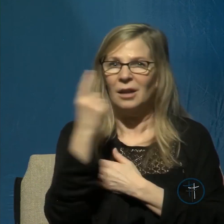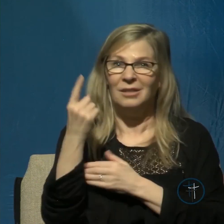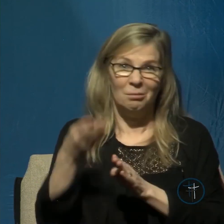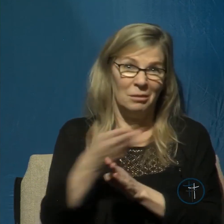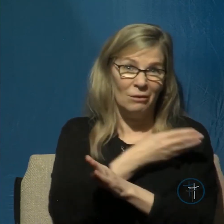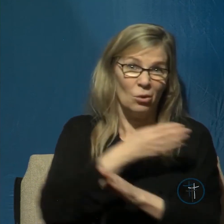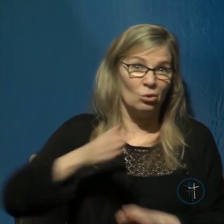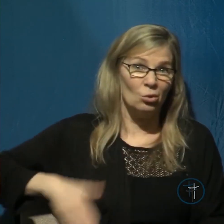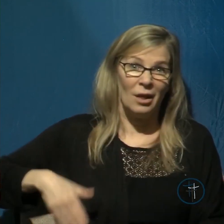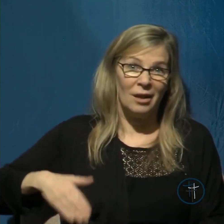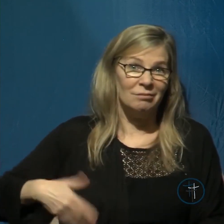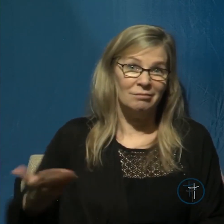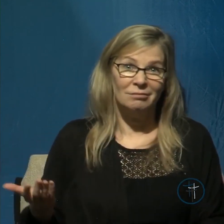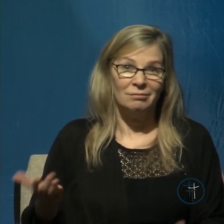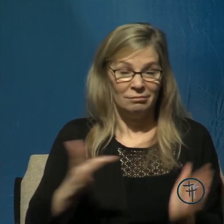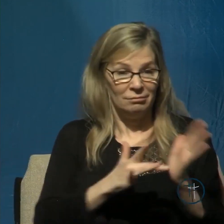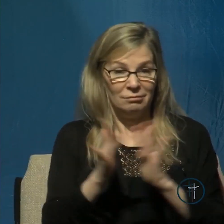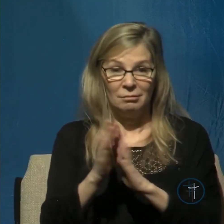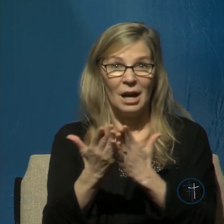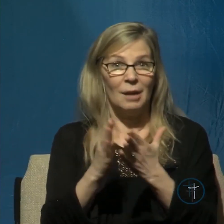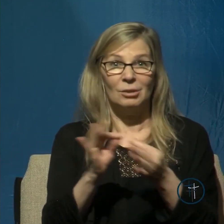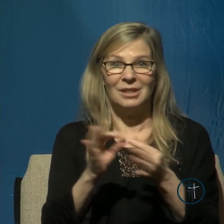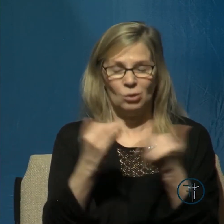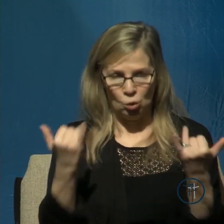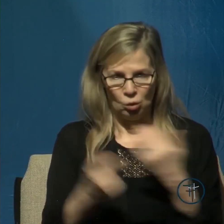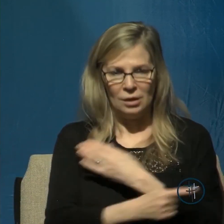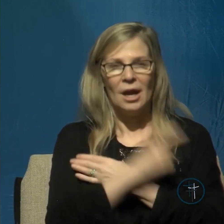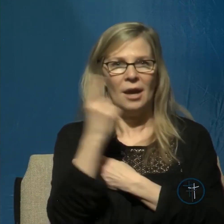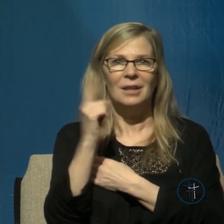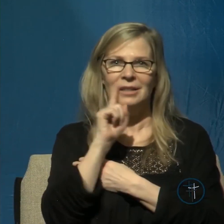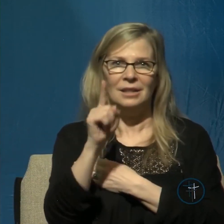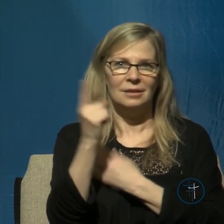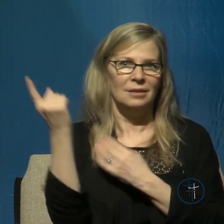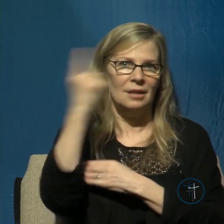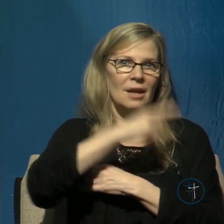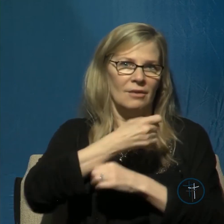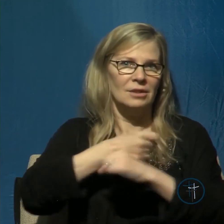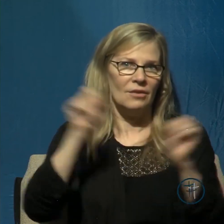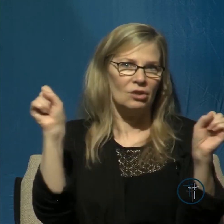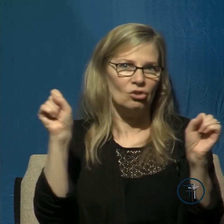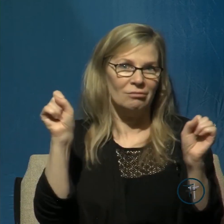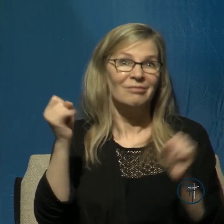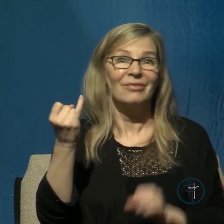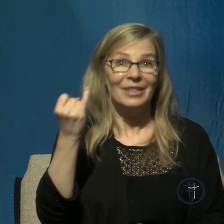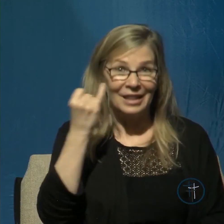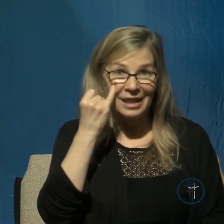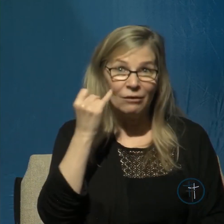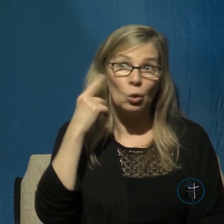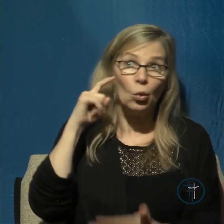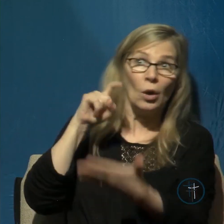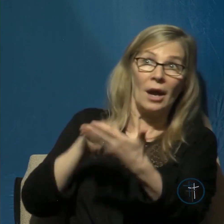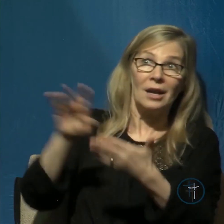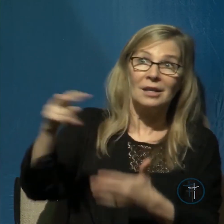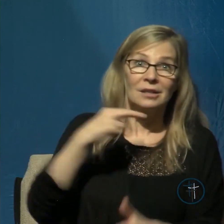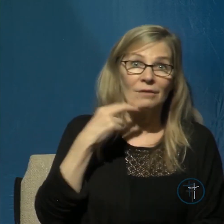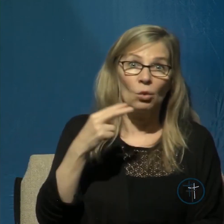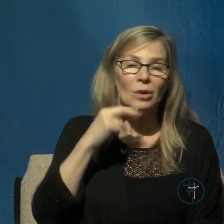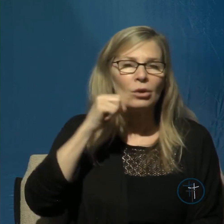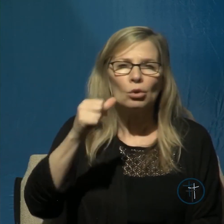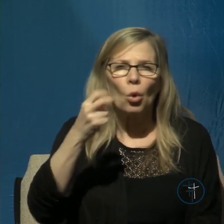Bible says today is the day of salvation if you hear his voice today harden not your hearts now is the time to